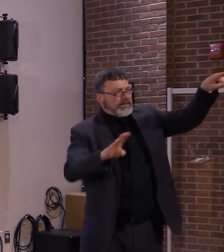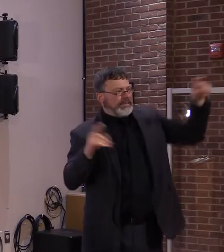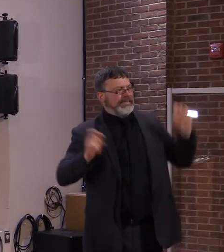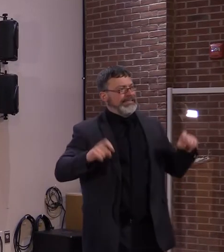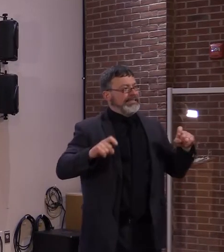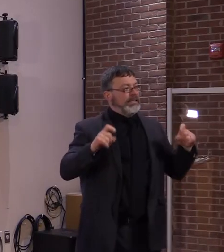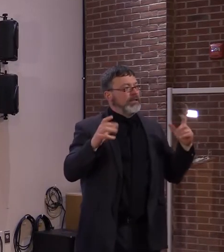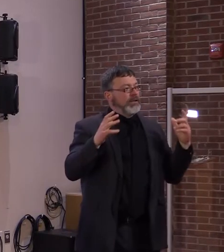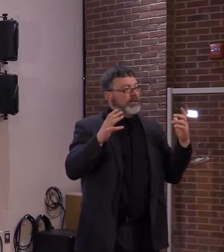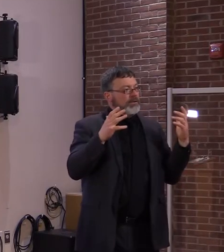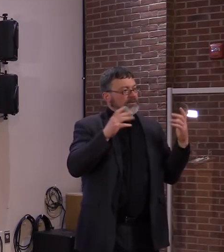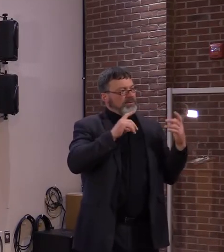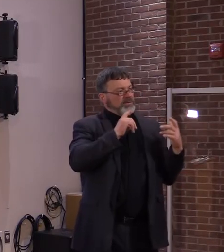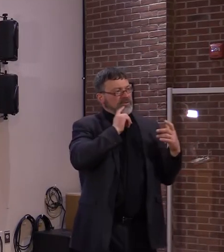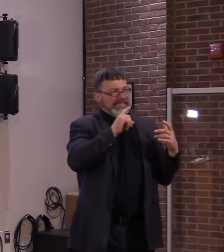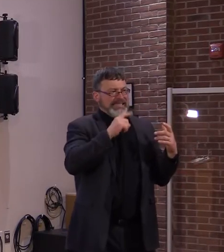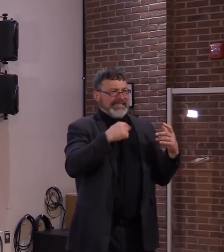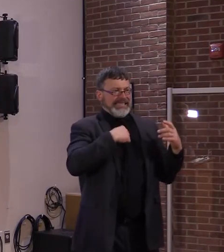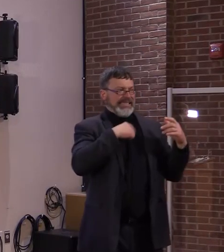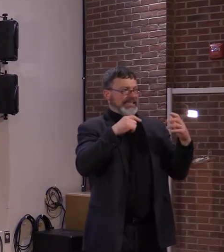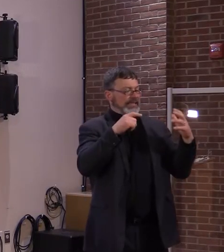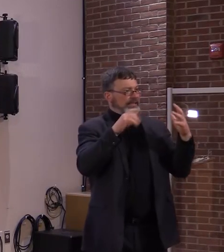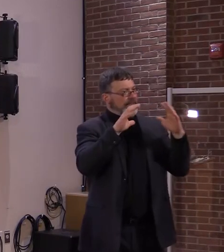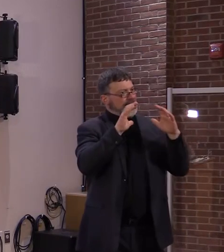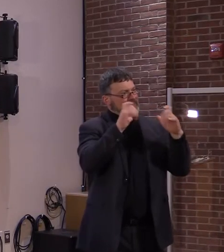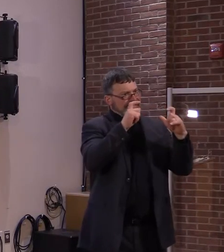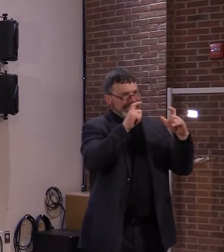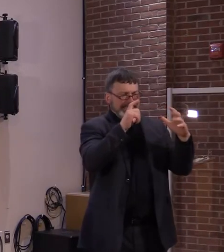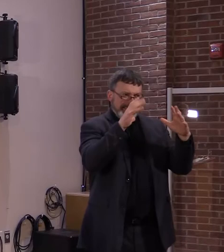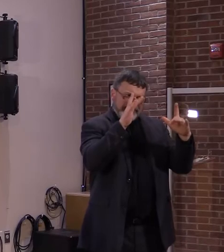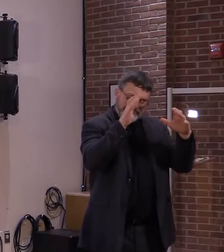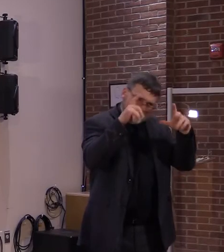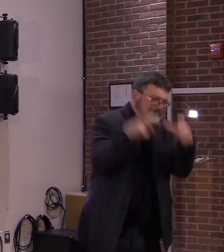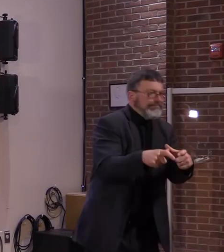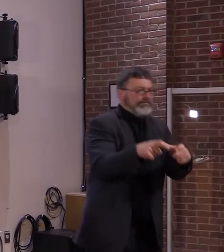causing chaos and havoc in lots of parts of the world.